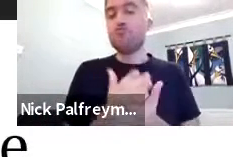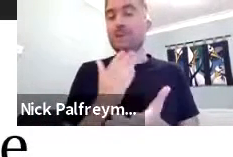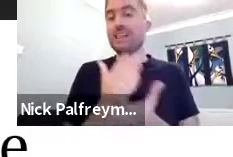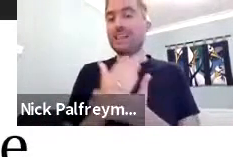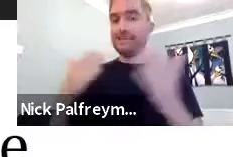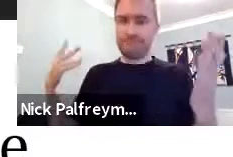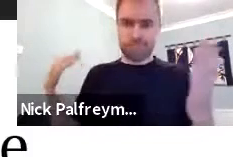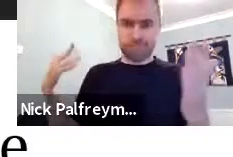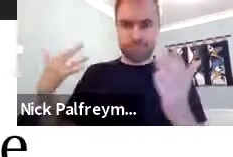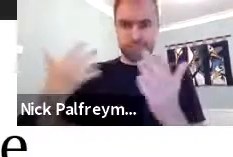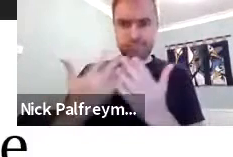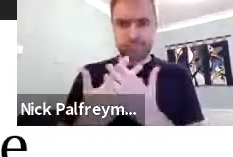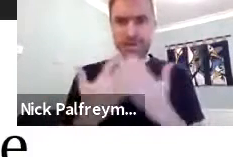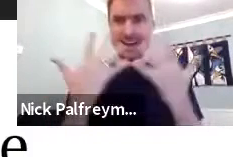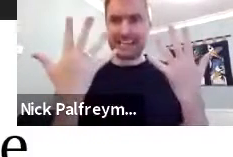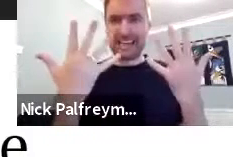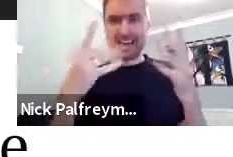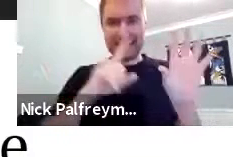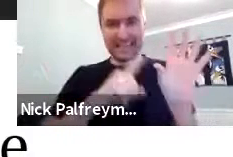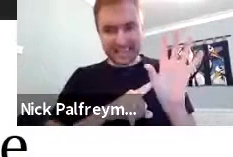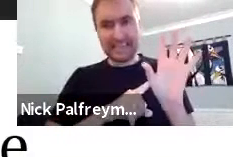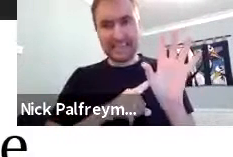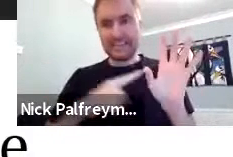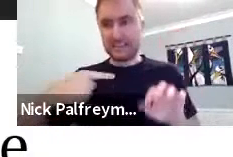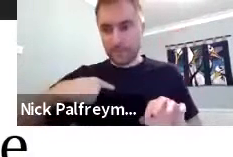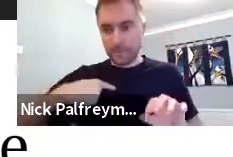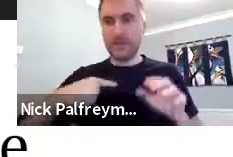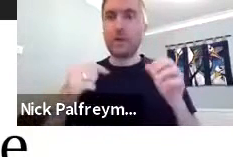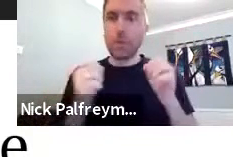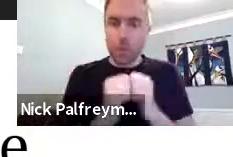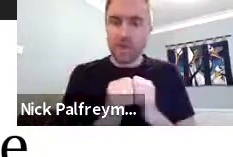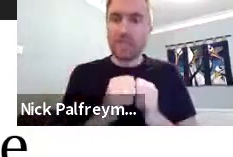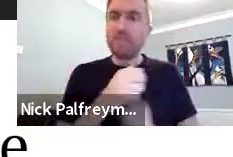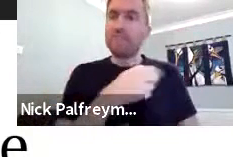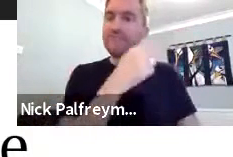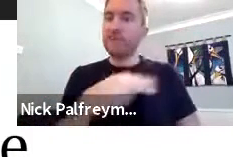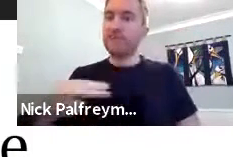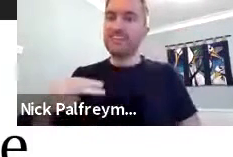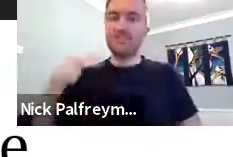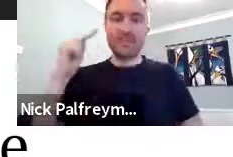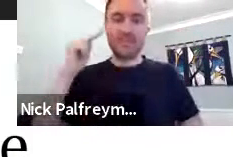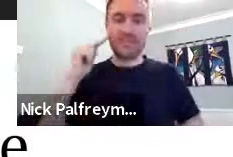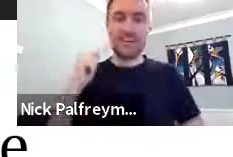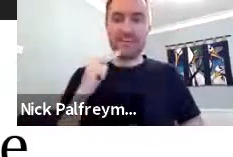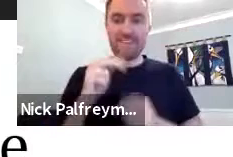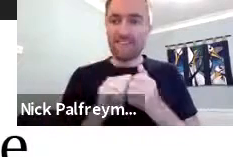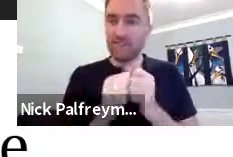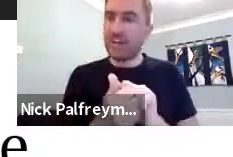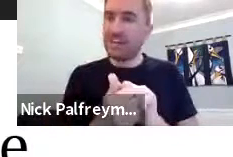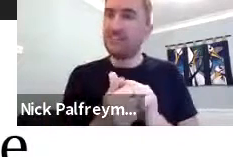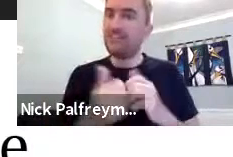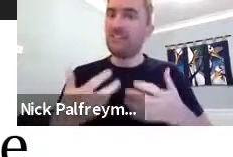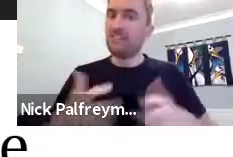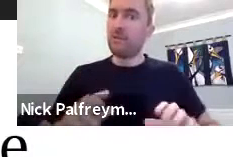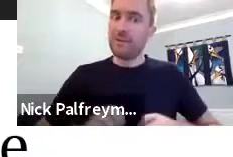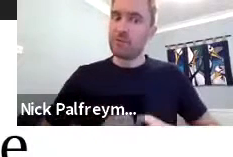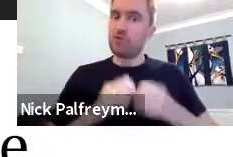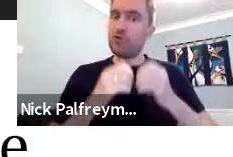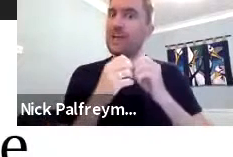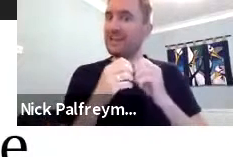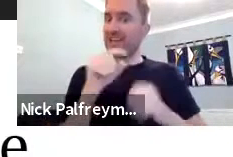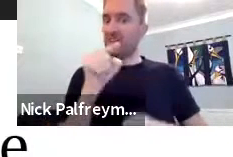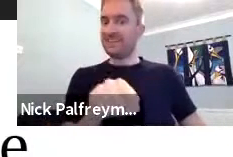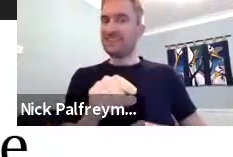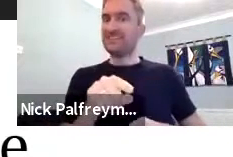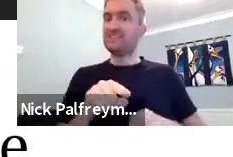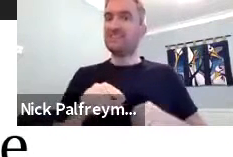this afternoon. And really, I've been doing this work for 10 years with the deaf